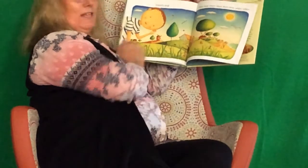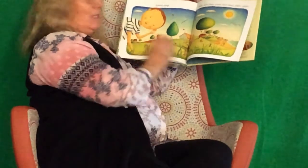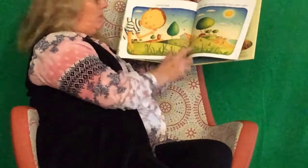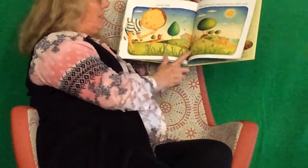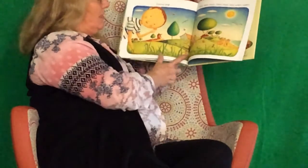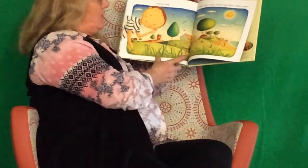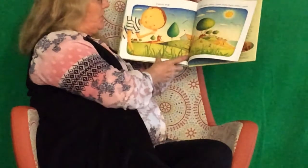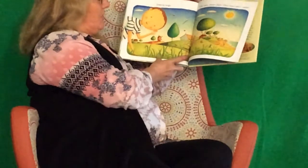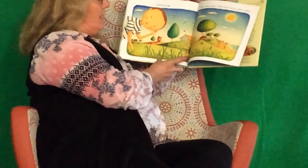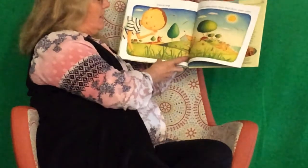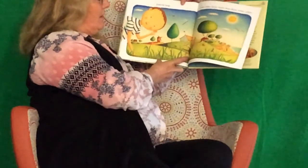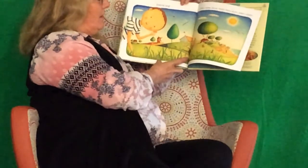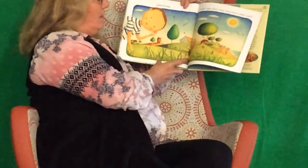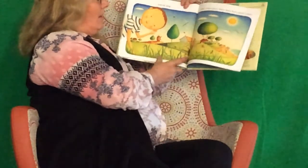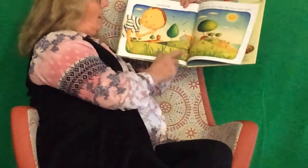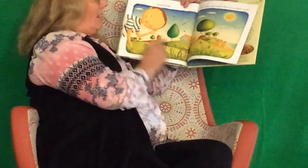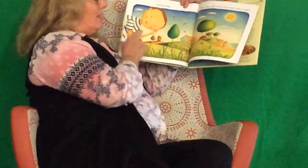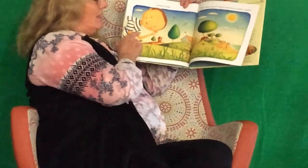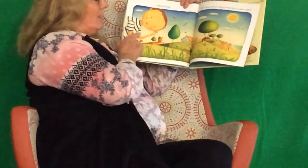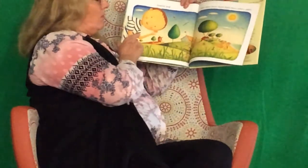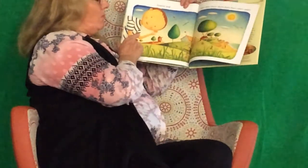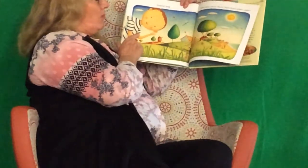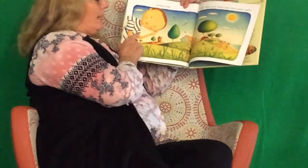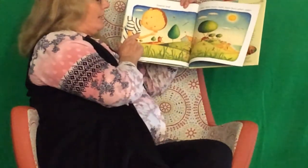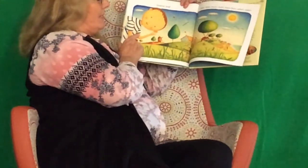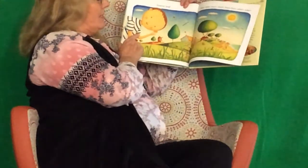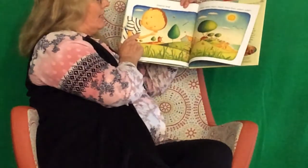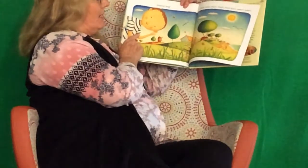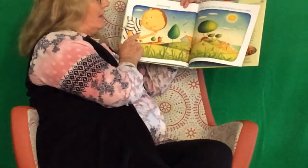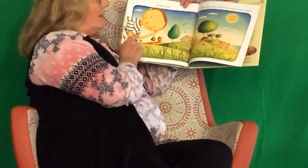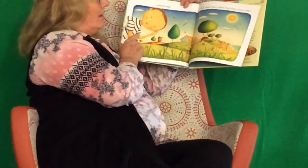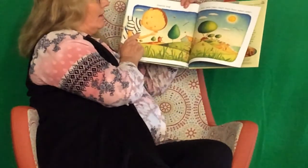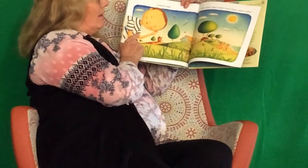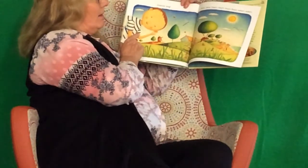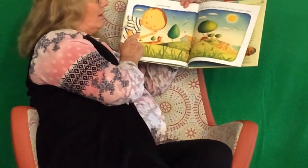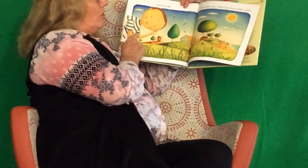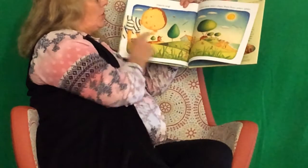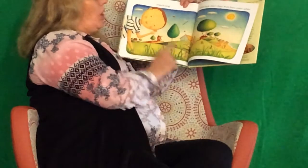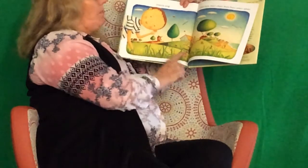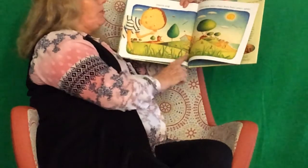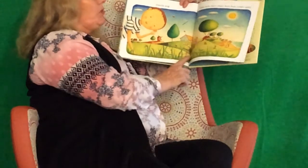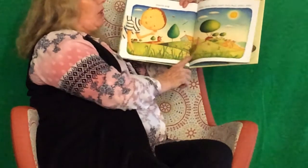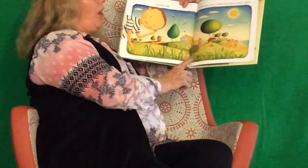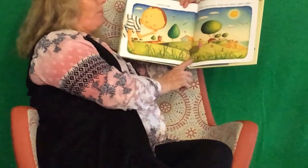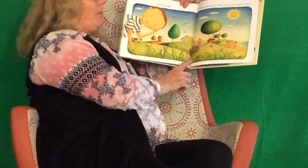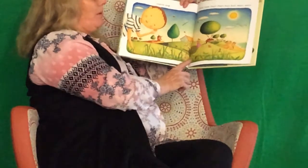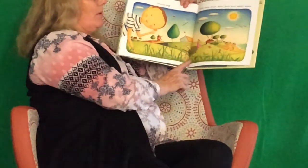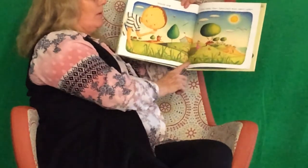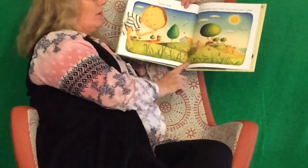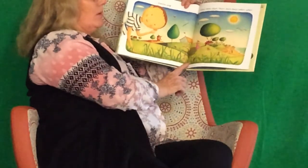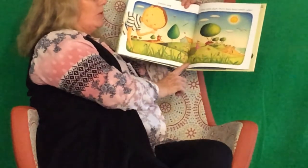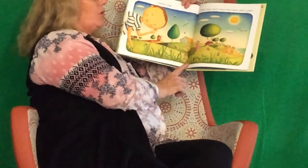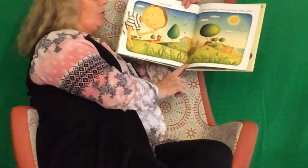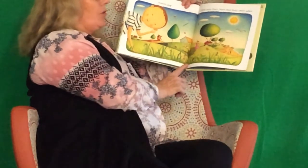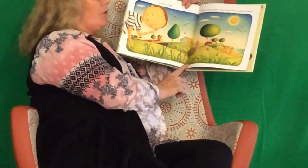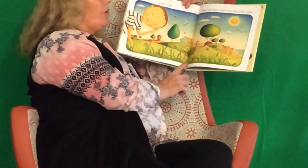Insects begin to sing. I can see the little boy listening. Chirp, chirp.